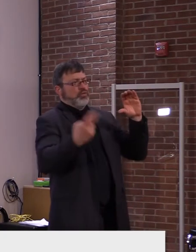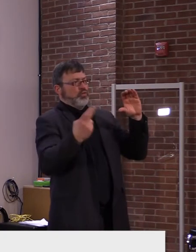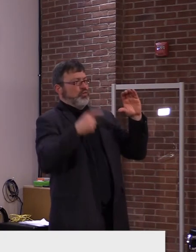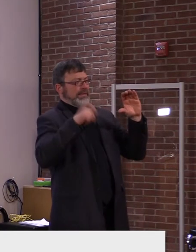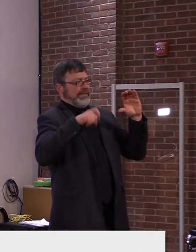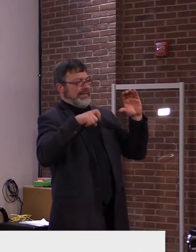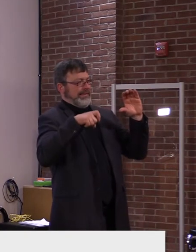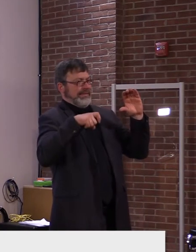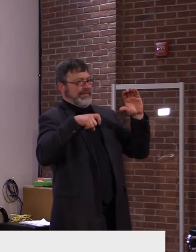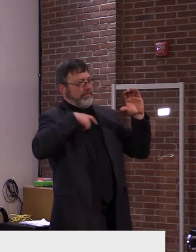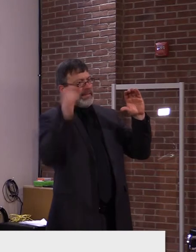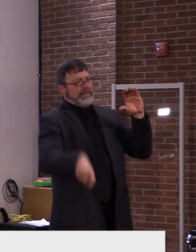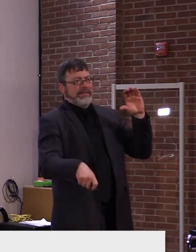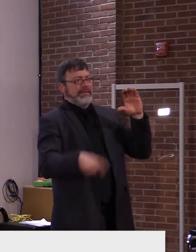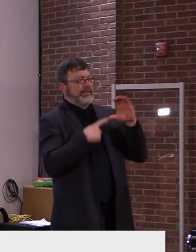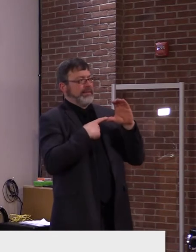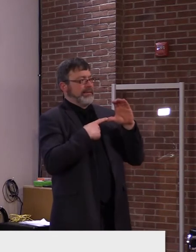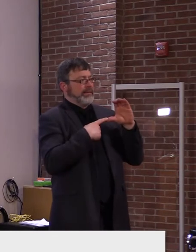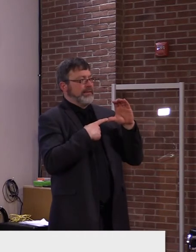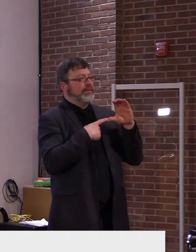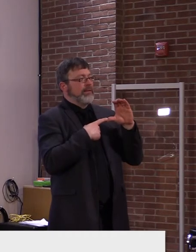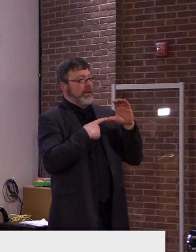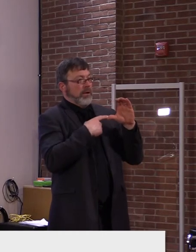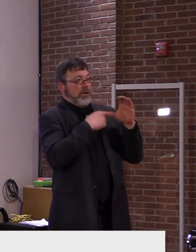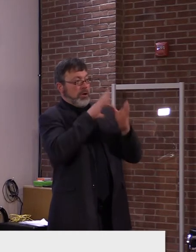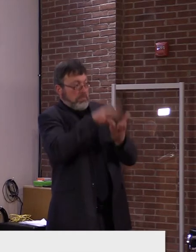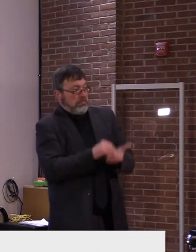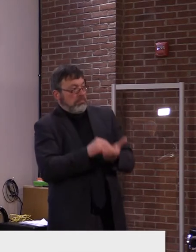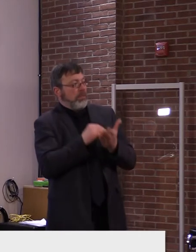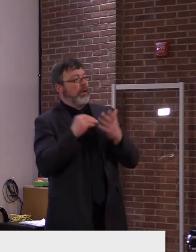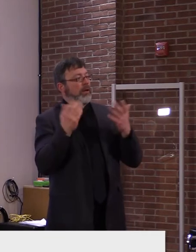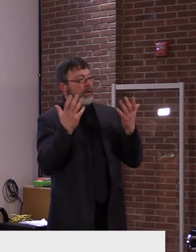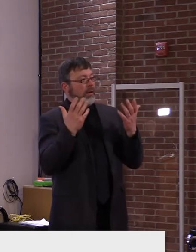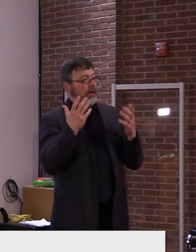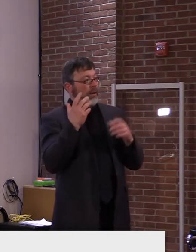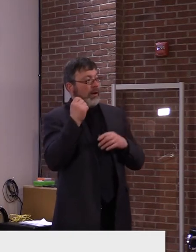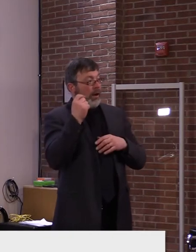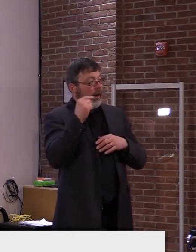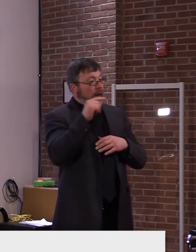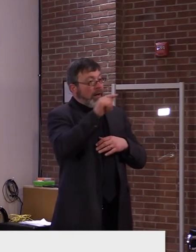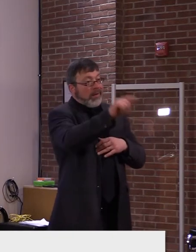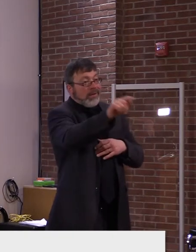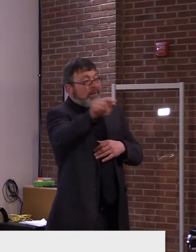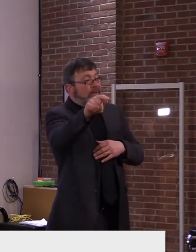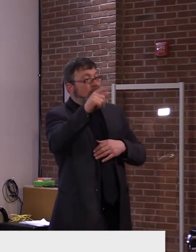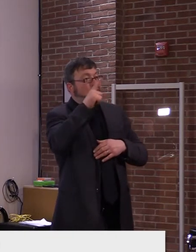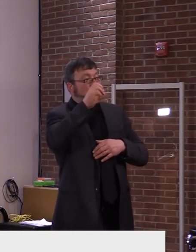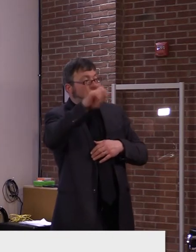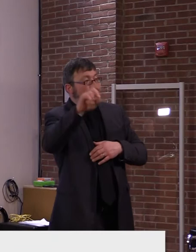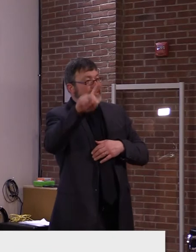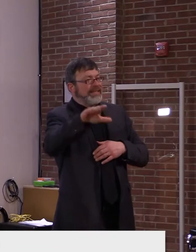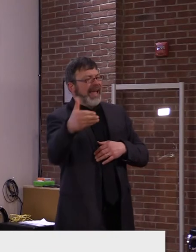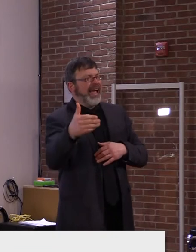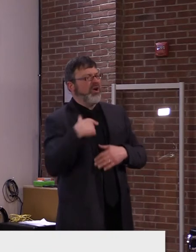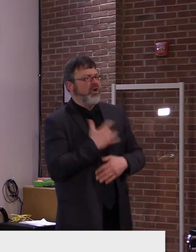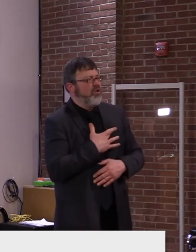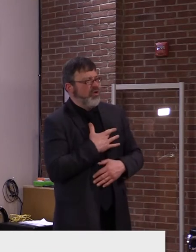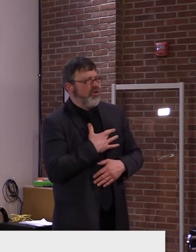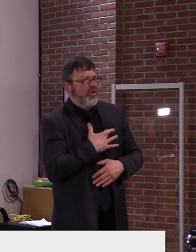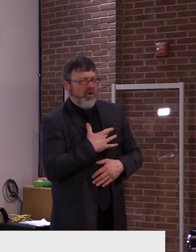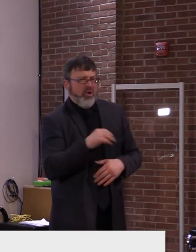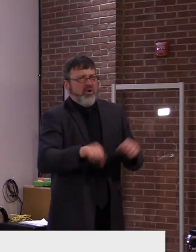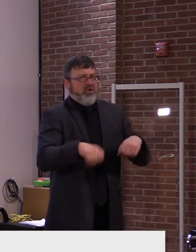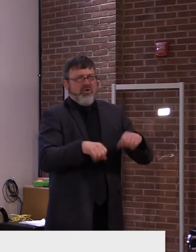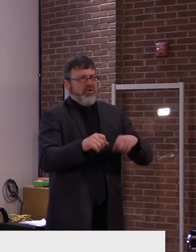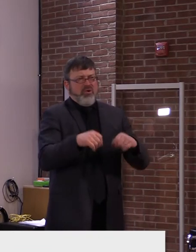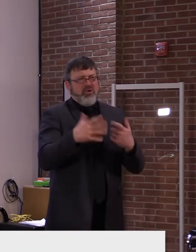we've not had the results that we want in terms of opioid deaths. We have, you know, we did a really good job